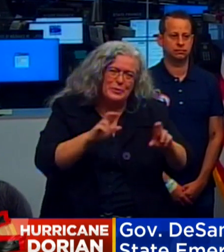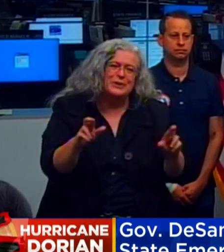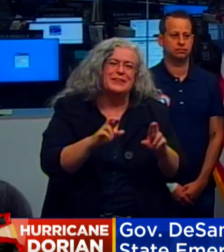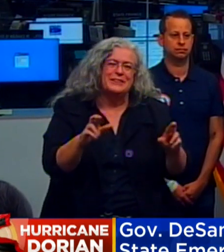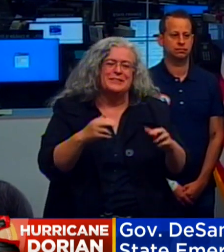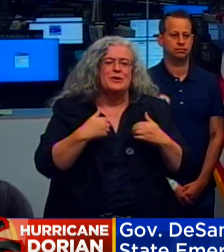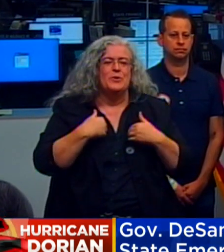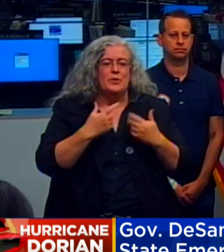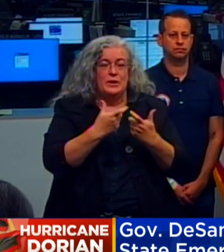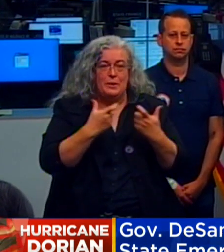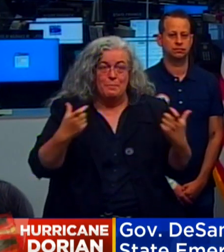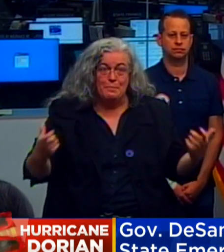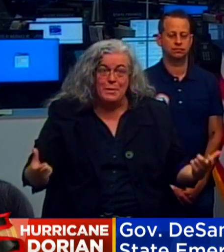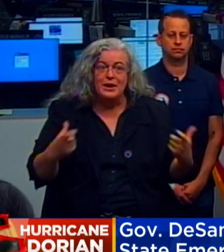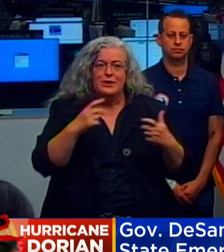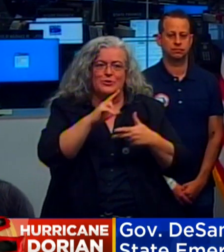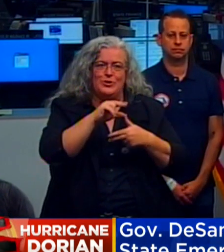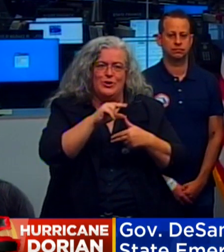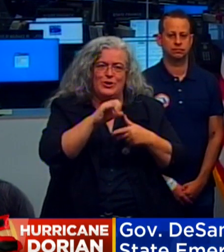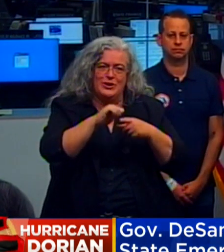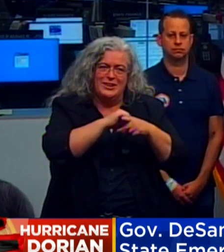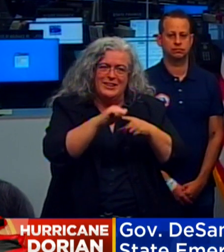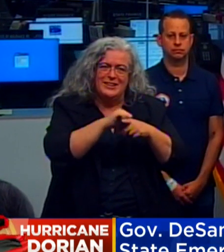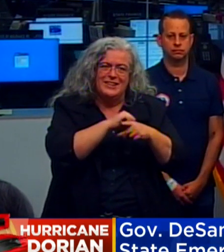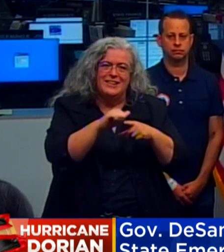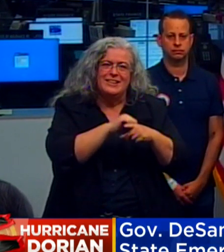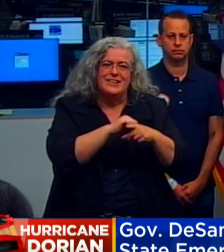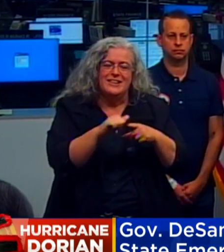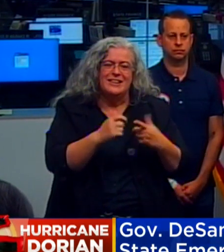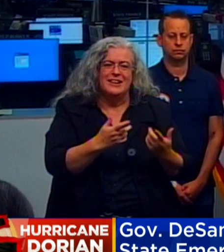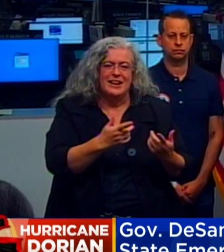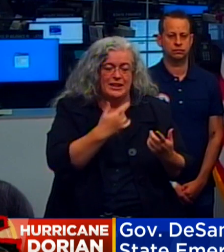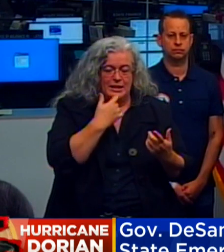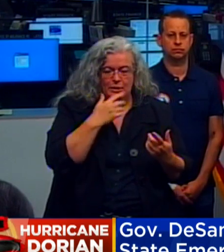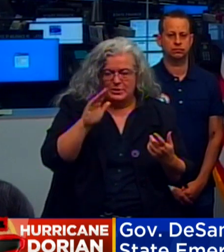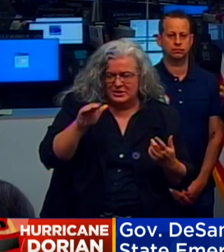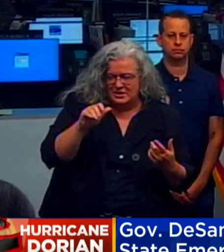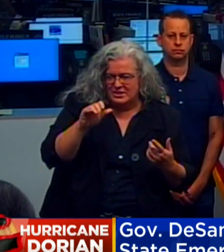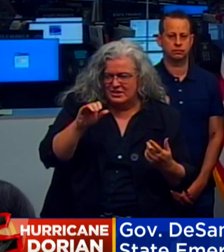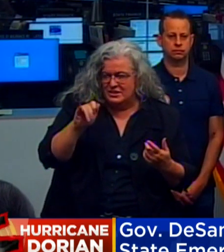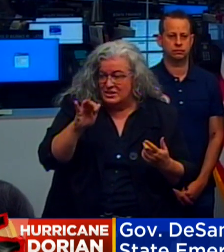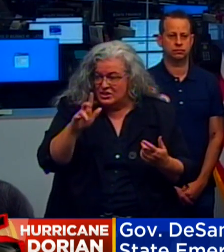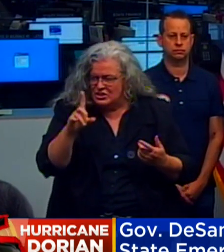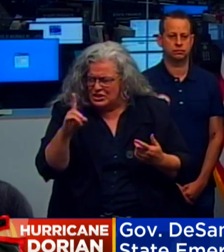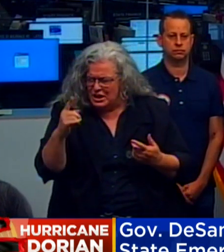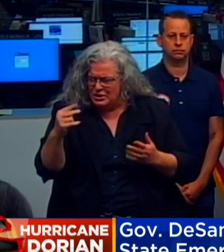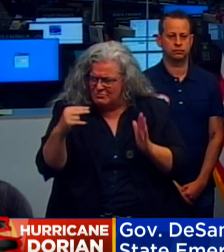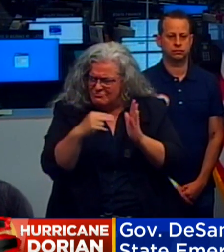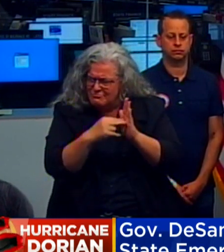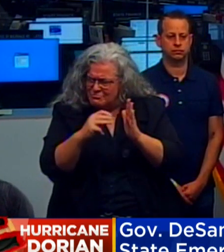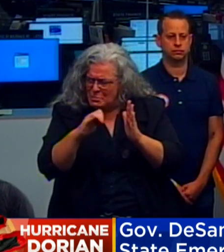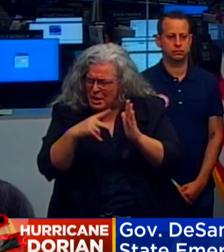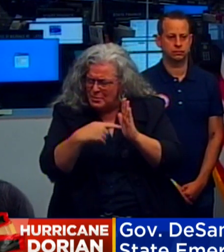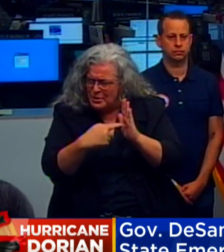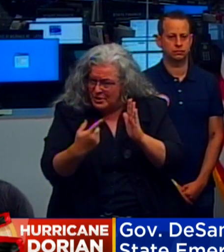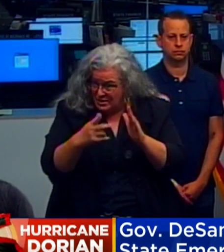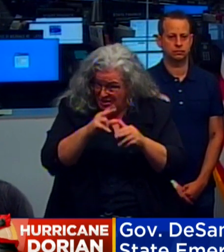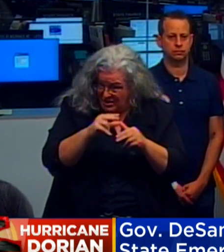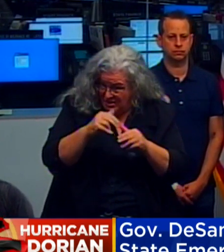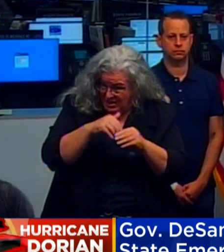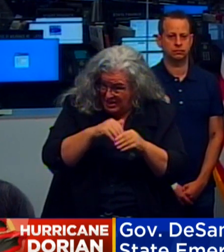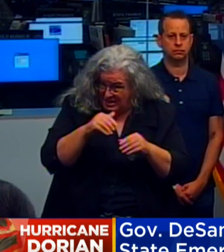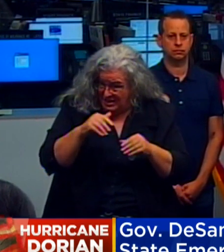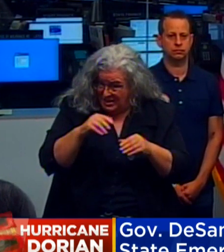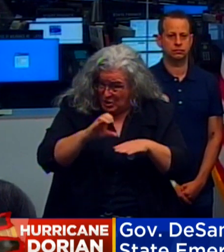a major hurricane exercise. You know, I would ask Jared, hey, what's it look like in the Caribbean? What's this? Because we knew that this is something that could